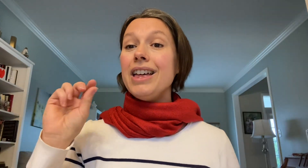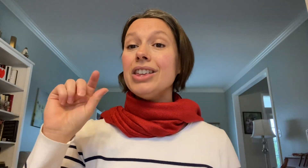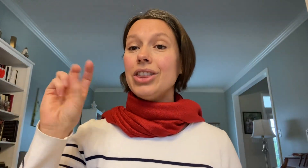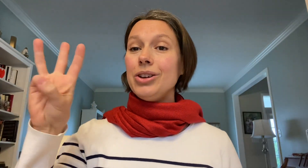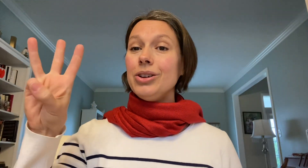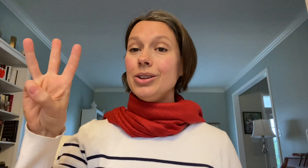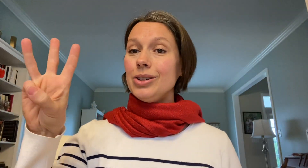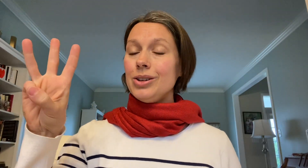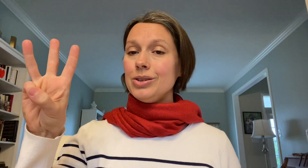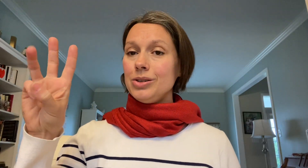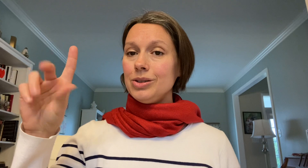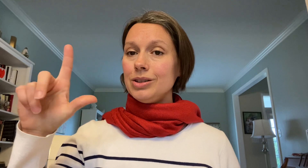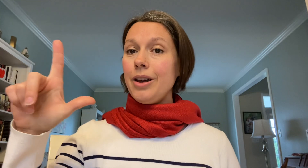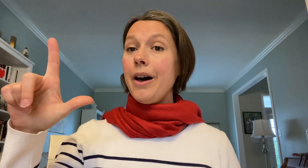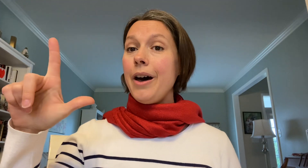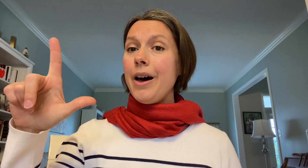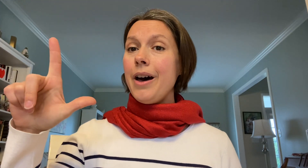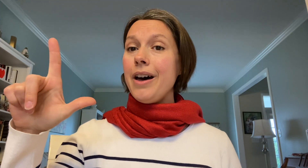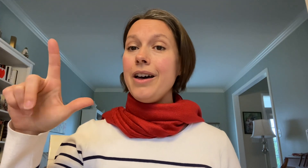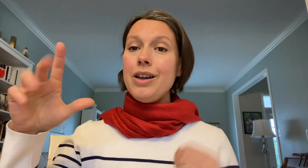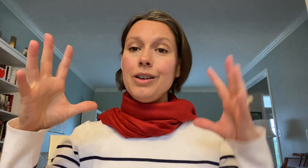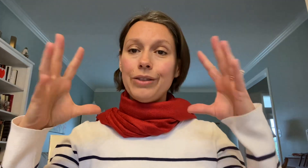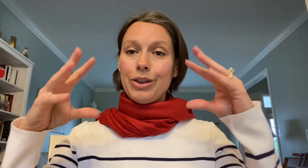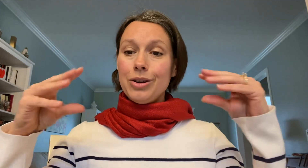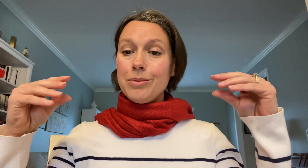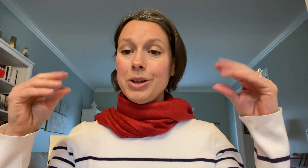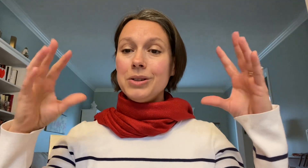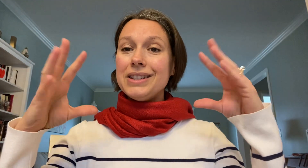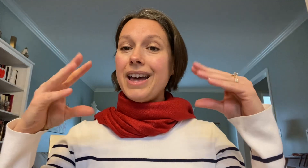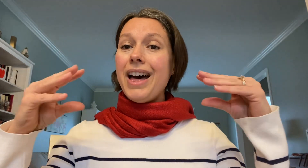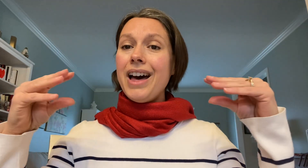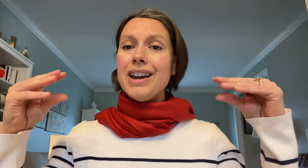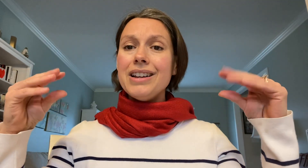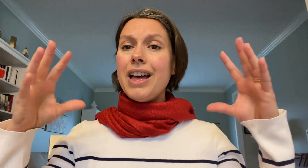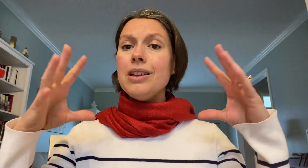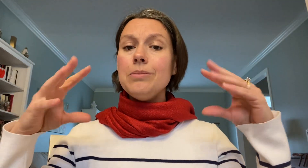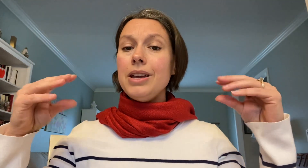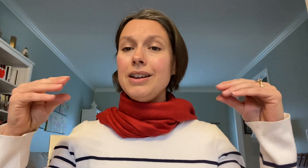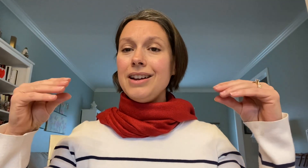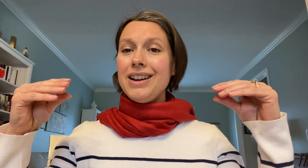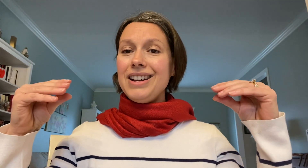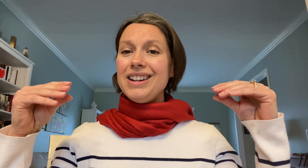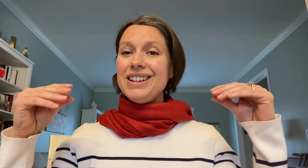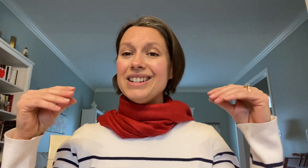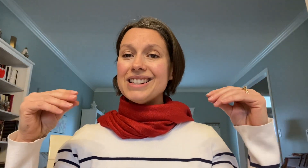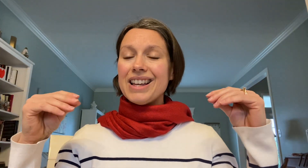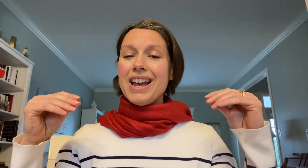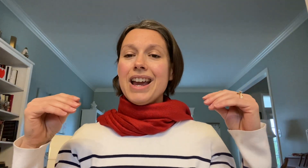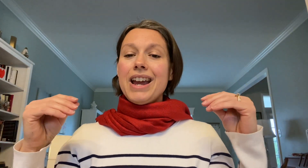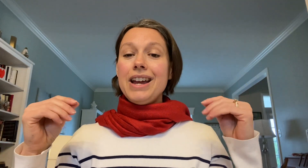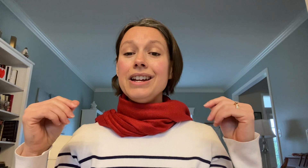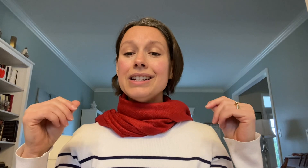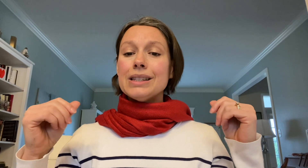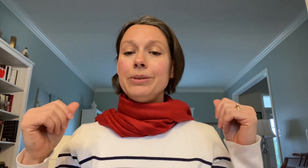third law of thermodynamics explains